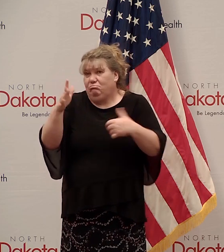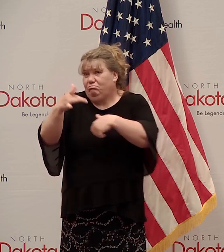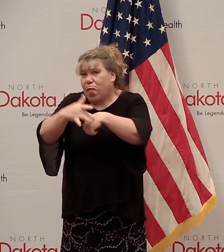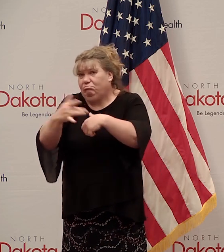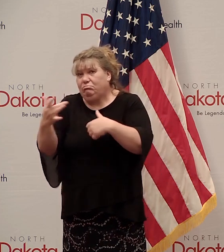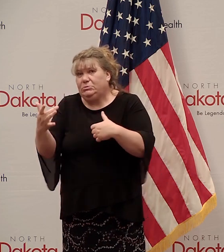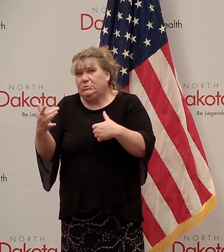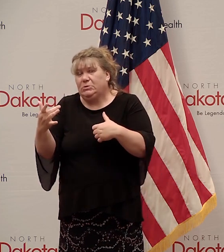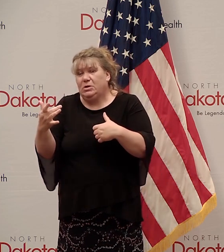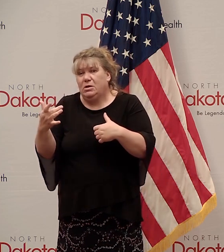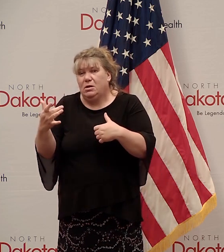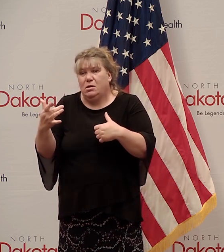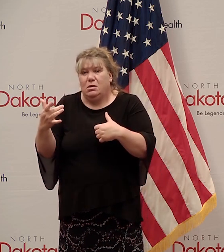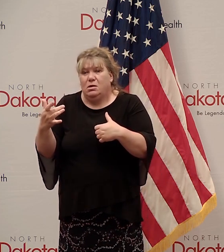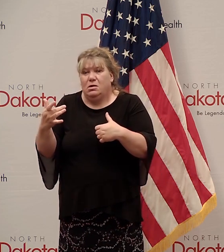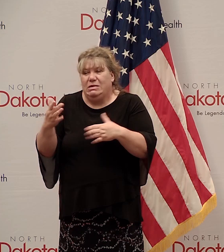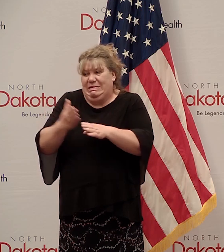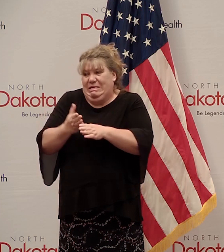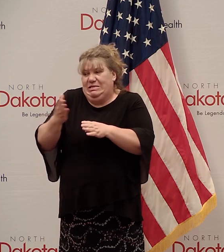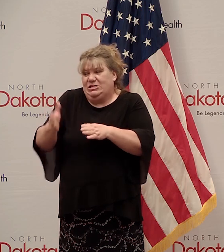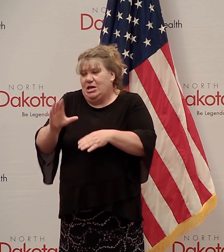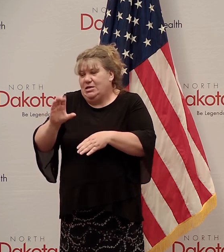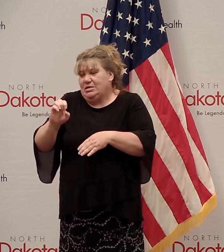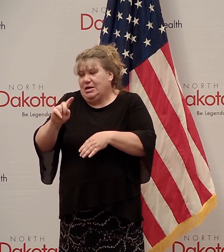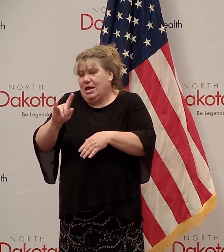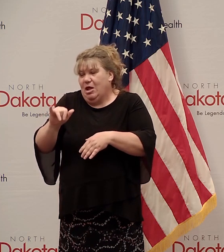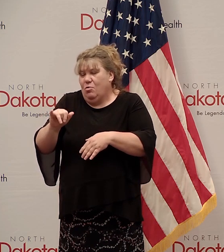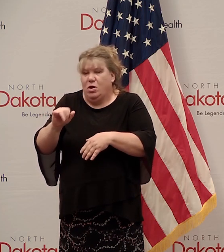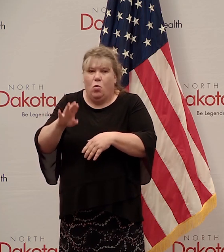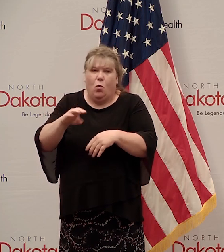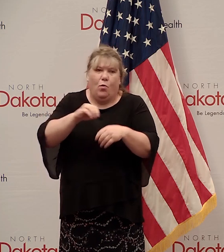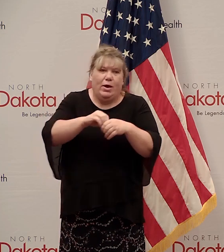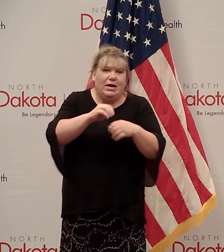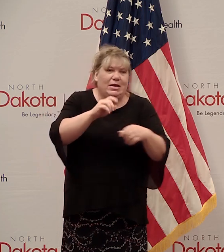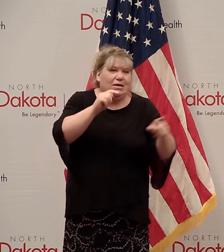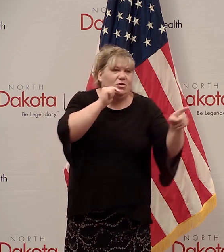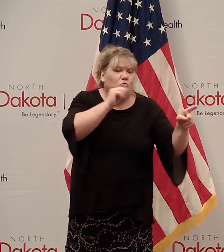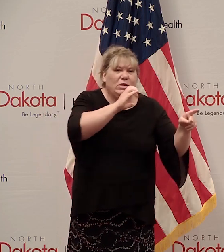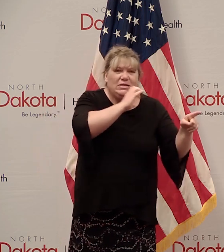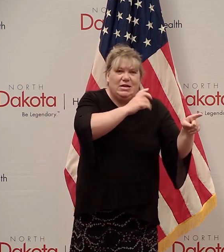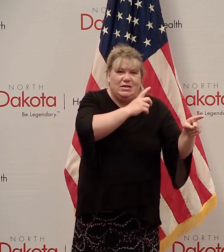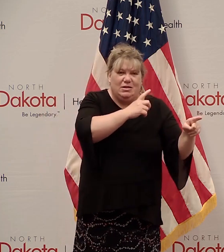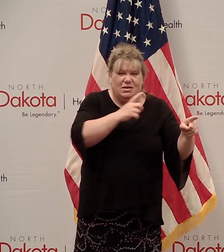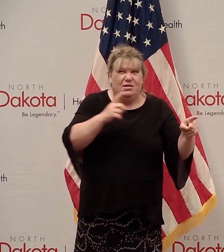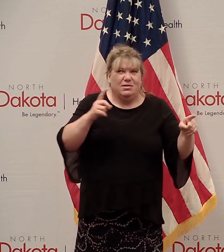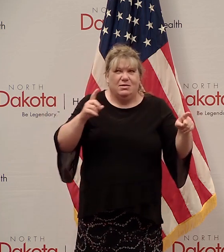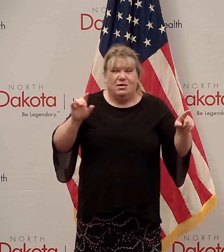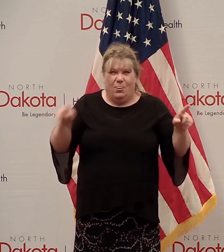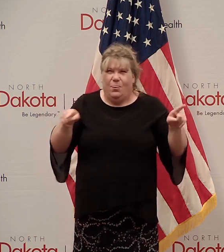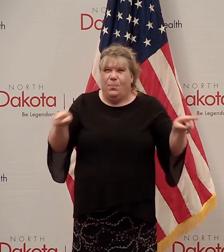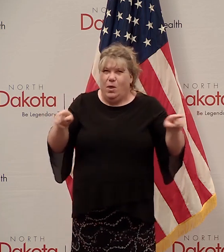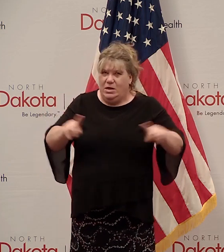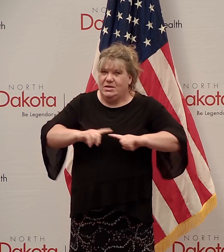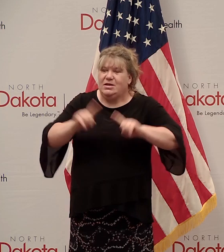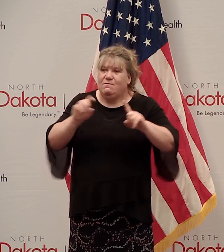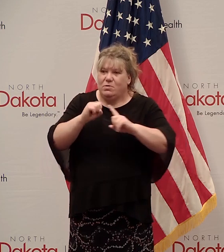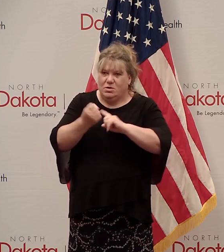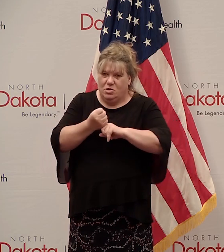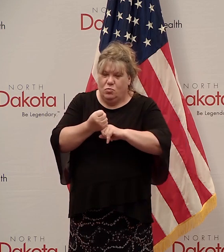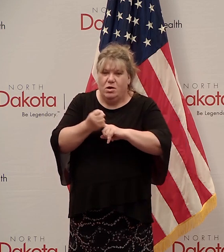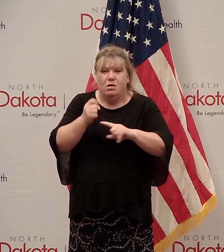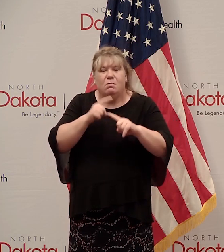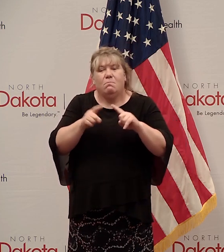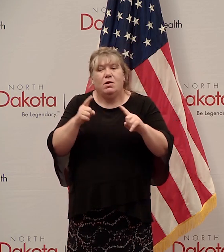an adjacent county versus if you're down in the twin cities, for example, we could think about those differently. But we,